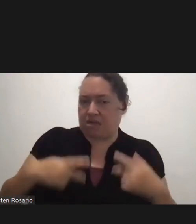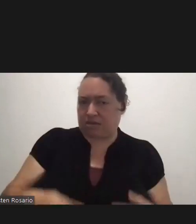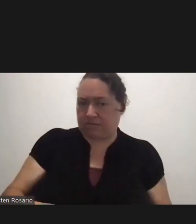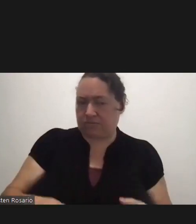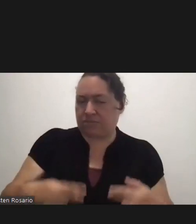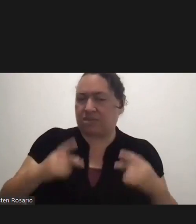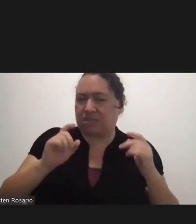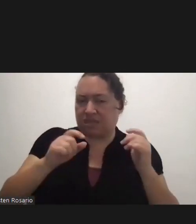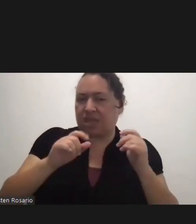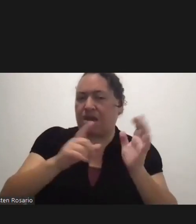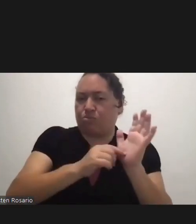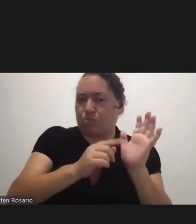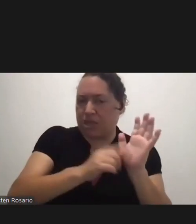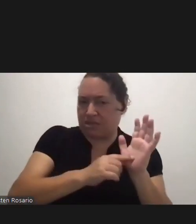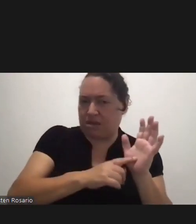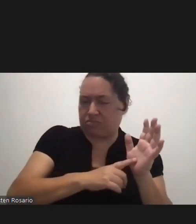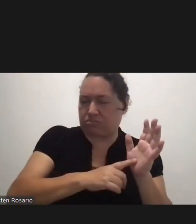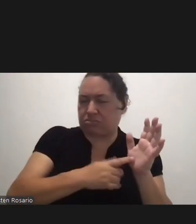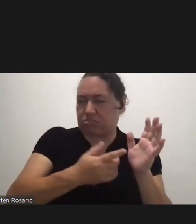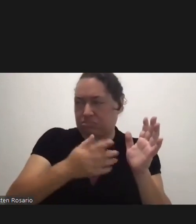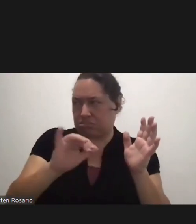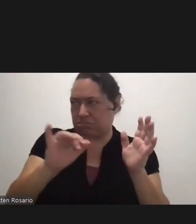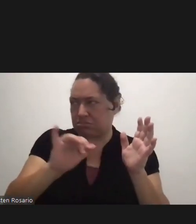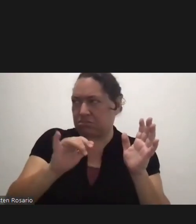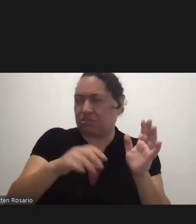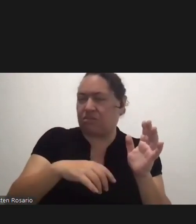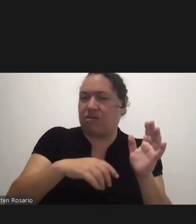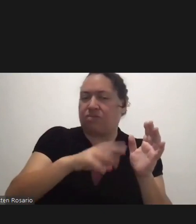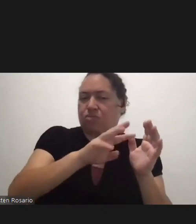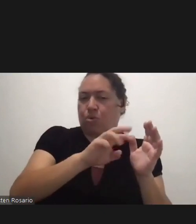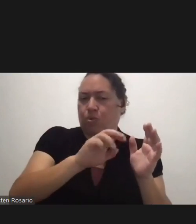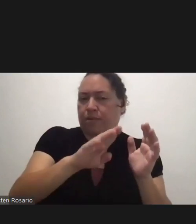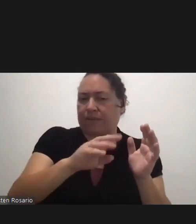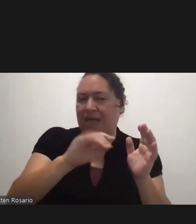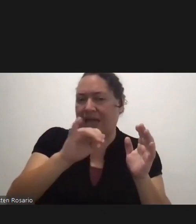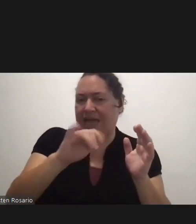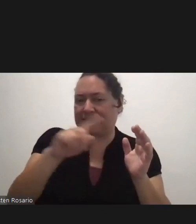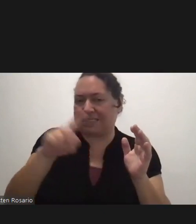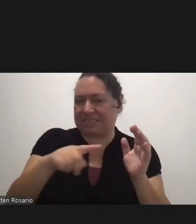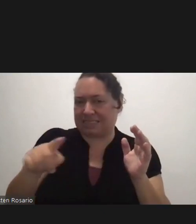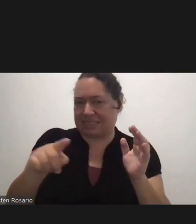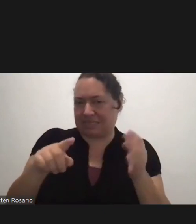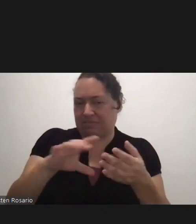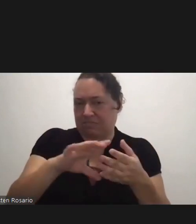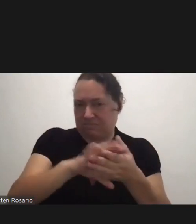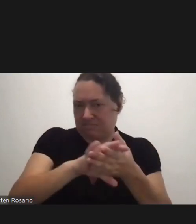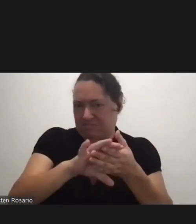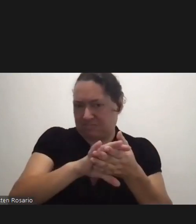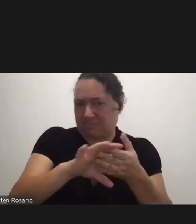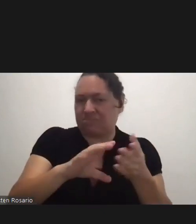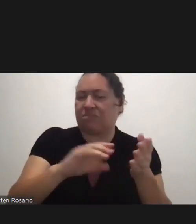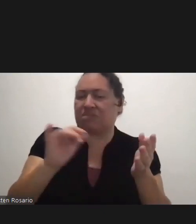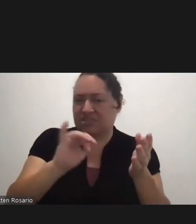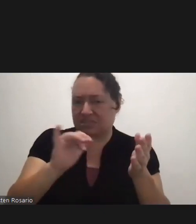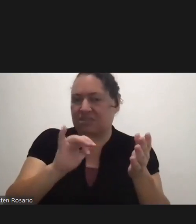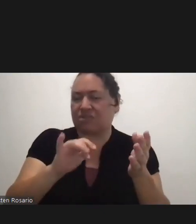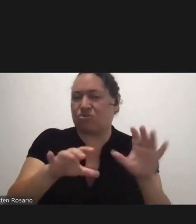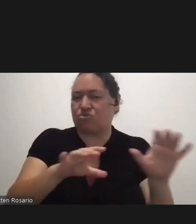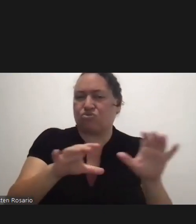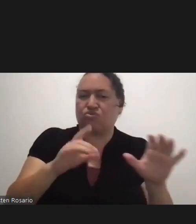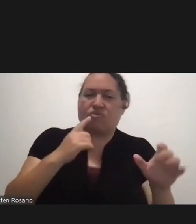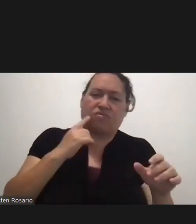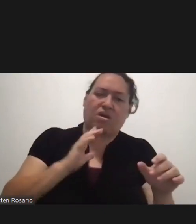A Registration Document From The Web IZ Which Is What We Will Be Doing Here For Our Local